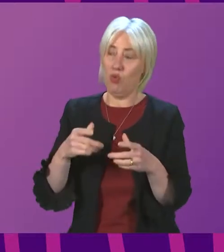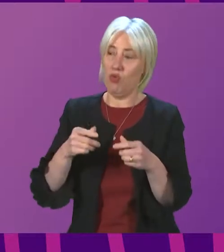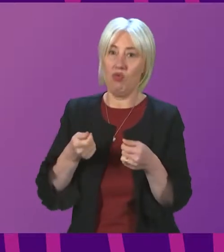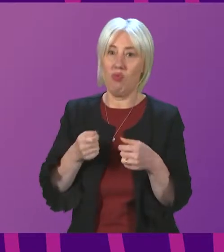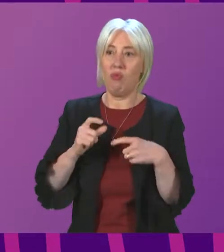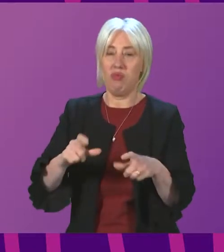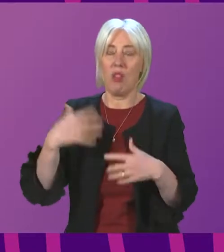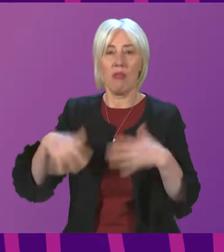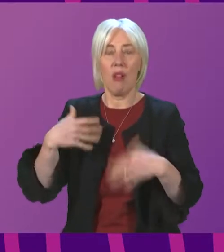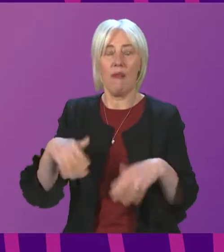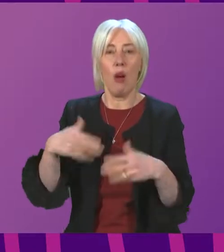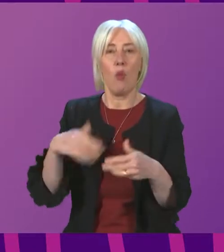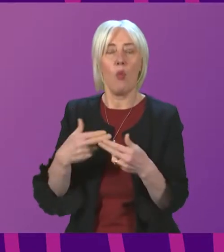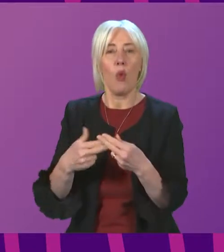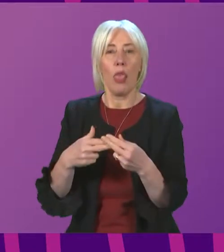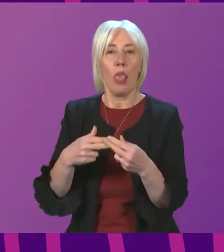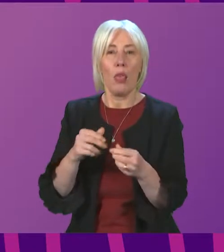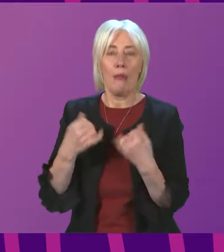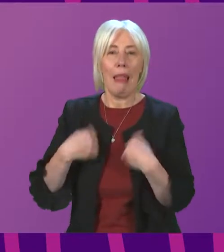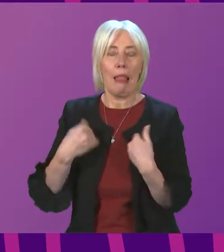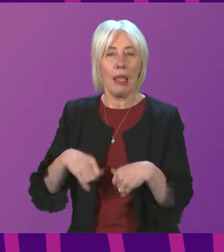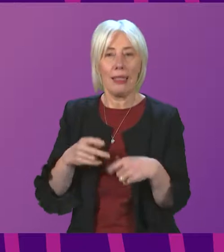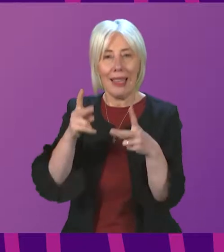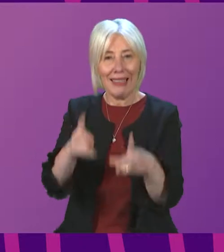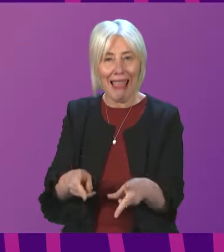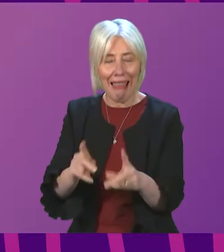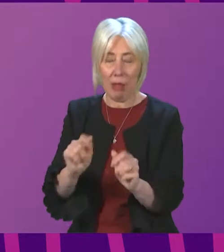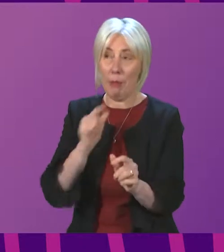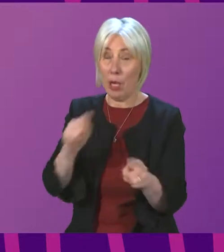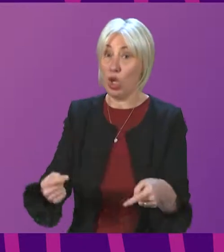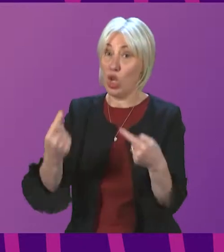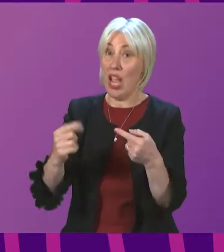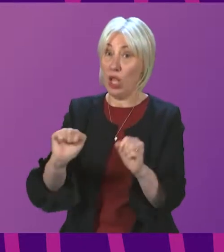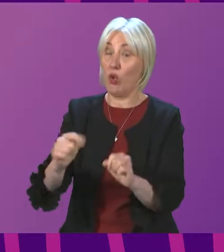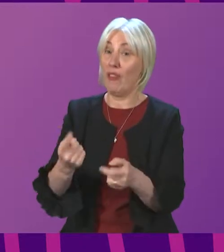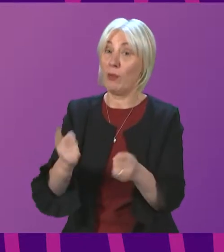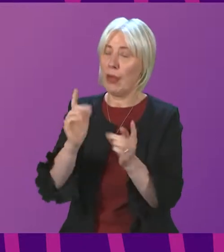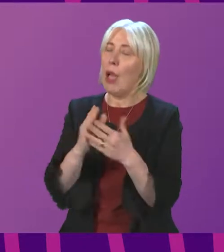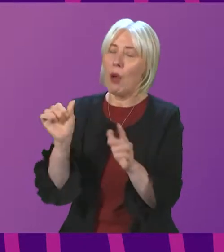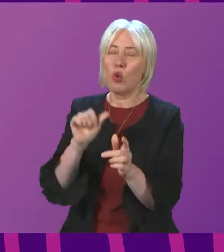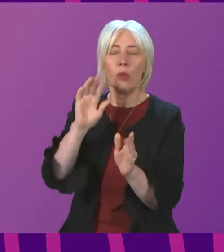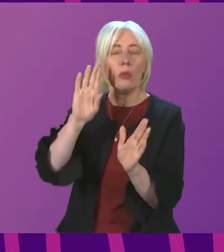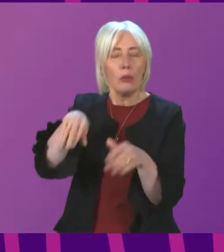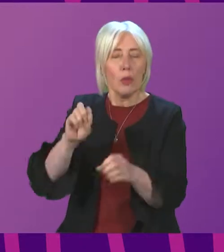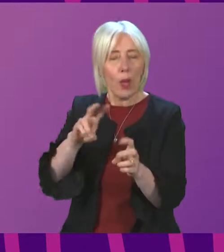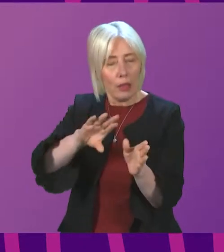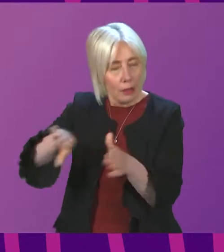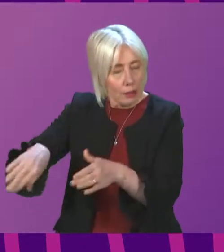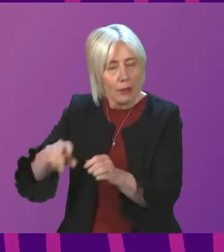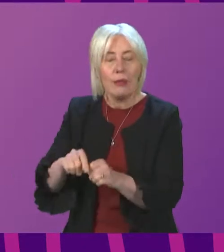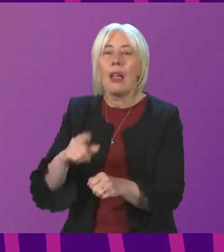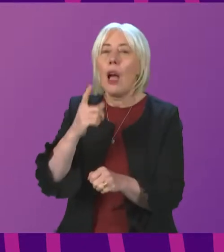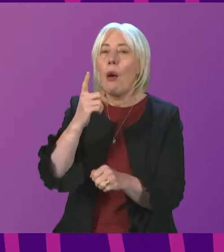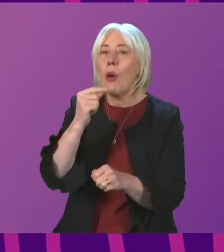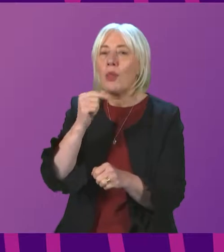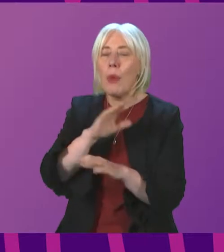First Minister's integrity and common sense. But I'm sure it will be overlooked. And my only advice to him in future would be possibly to